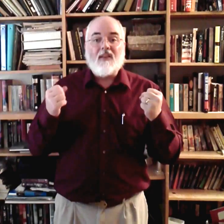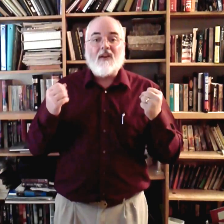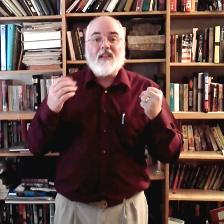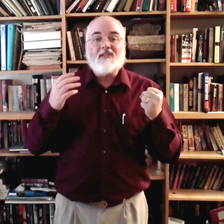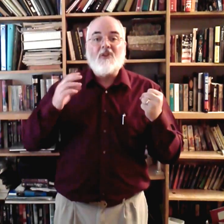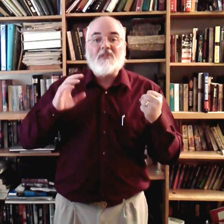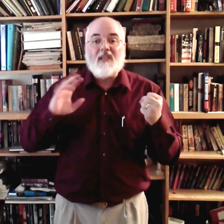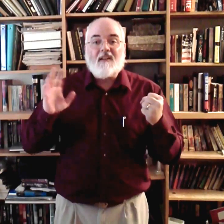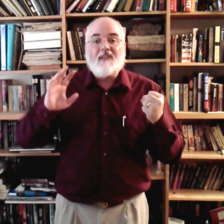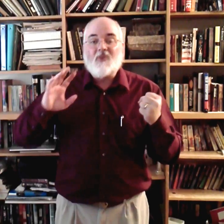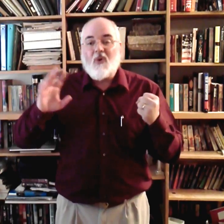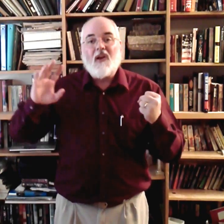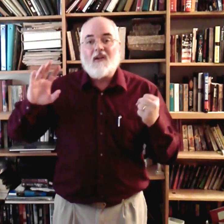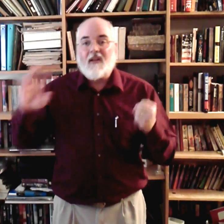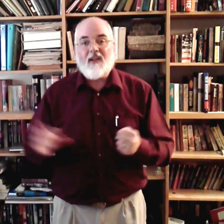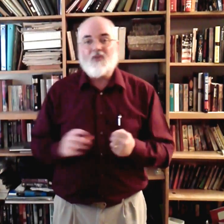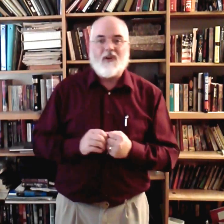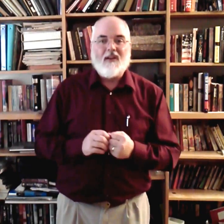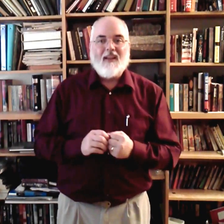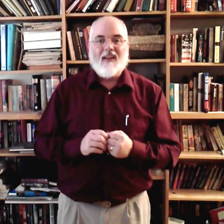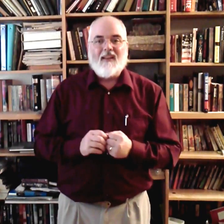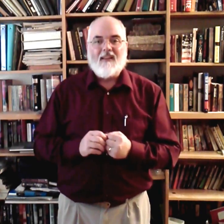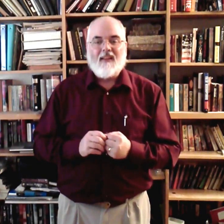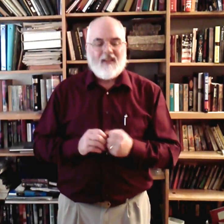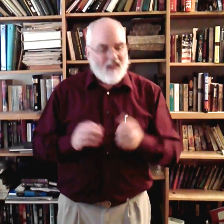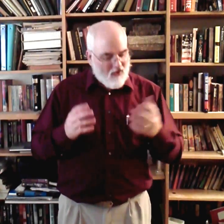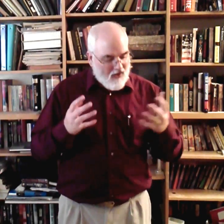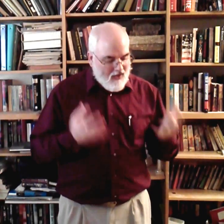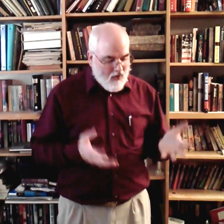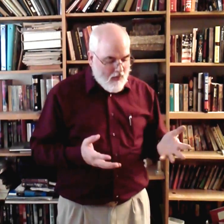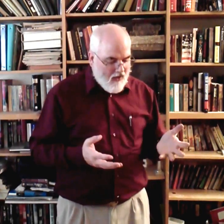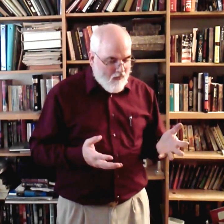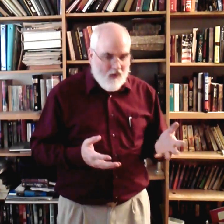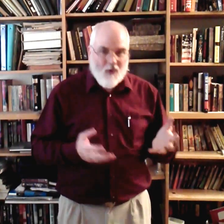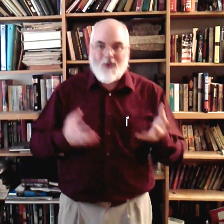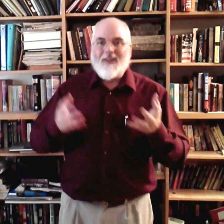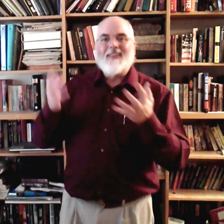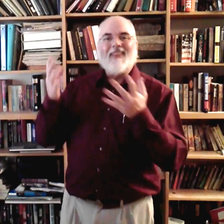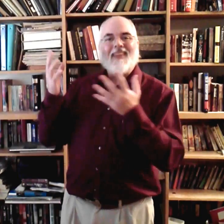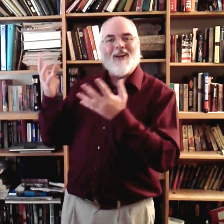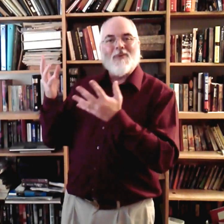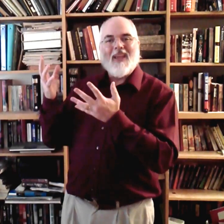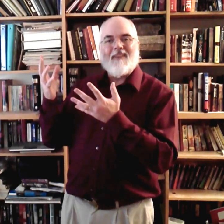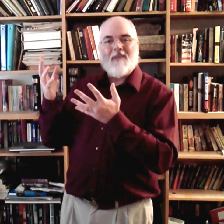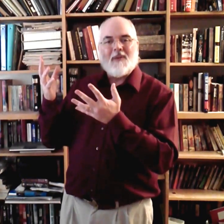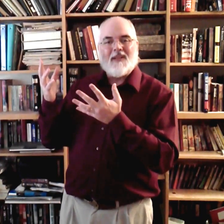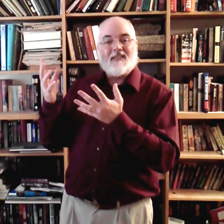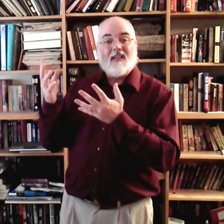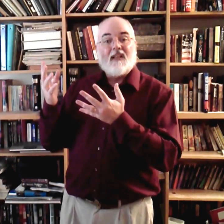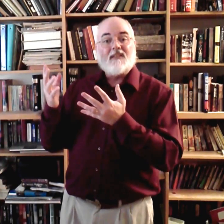is no sickness, toil, or danger. Here we have woe. There we have happiness. So,